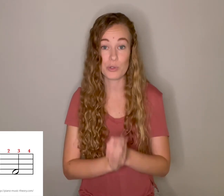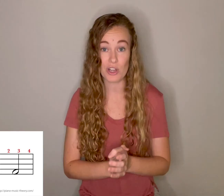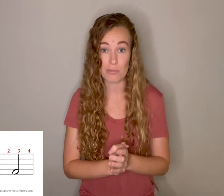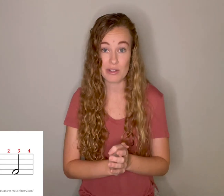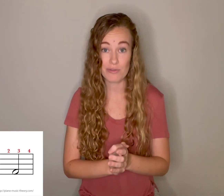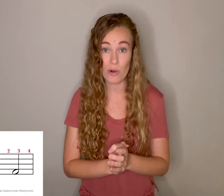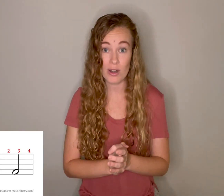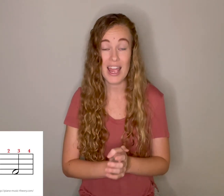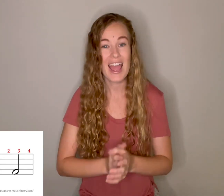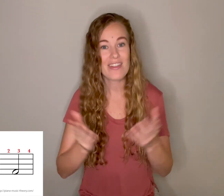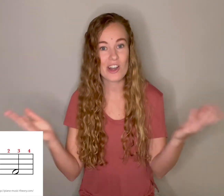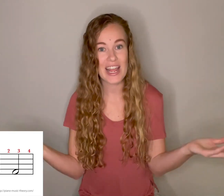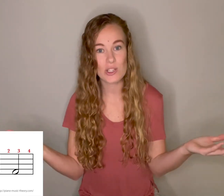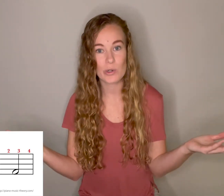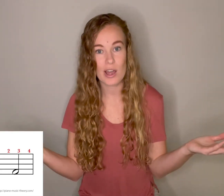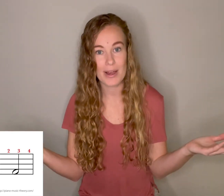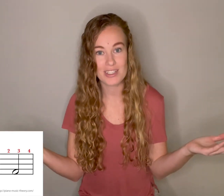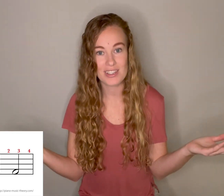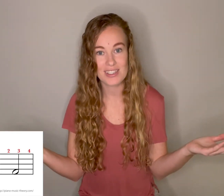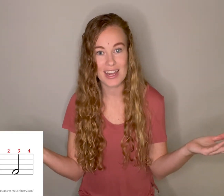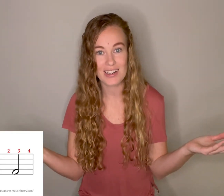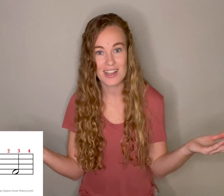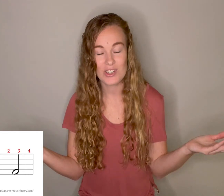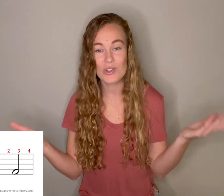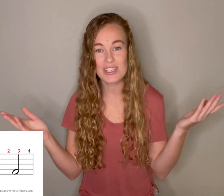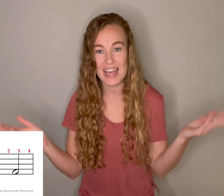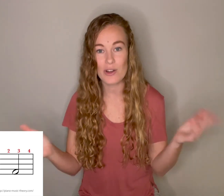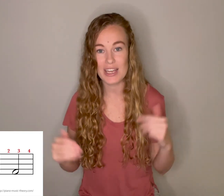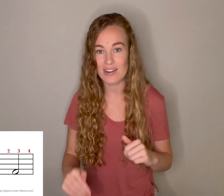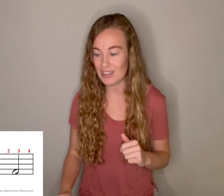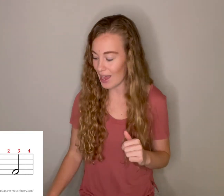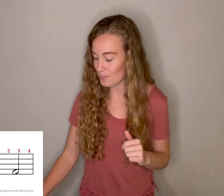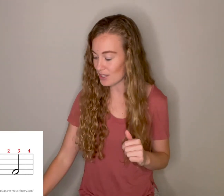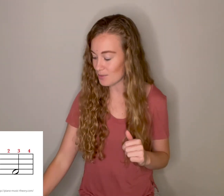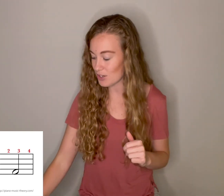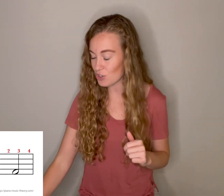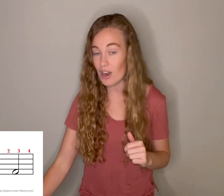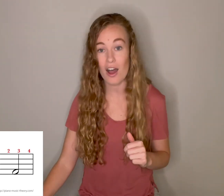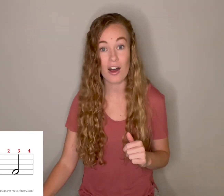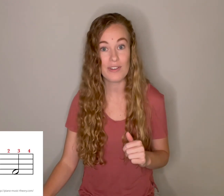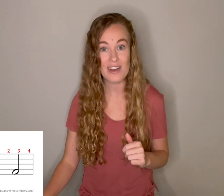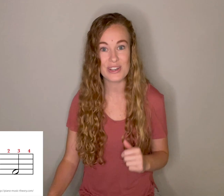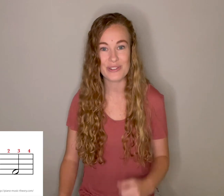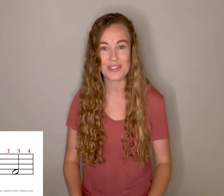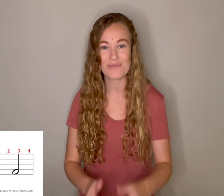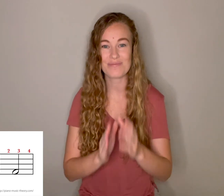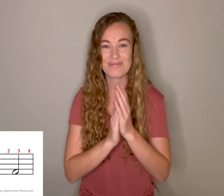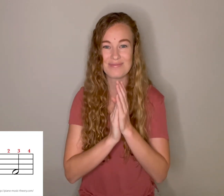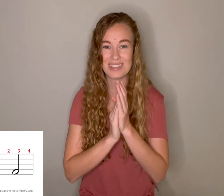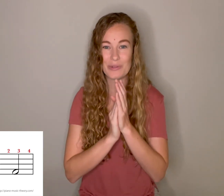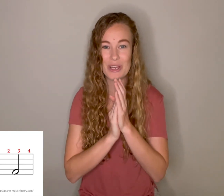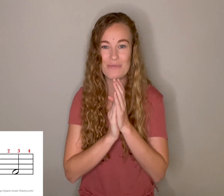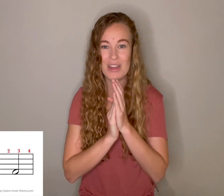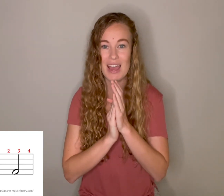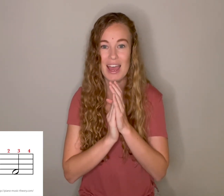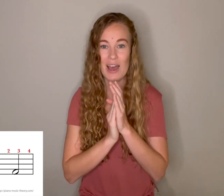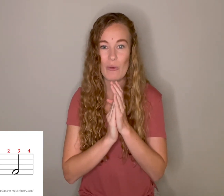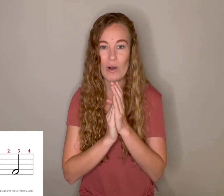on beat four, and then our hands would come out to the side. So let's count and clap this measure of half notes. Here we go. And one,